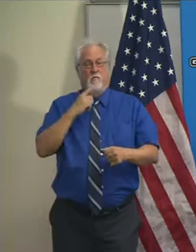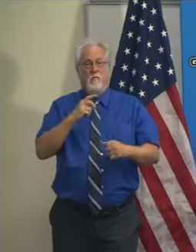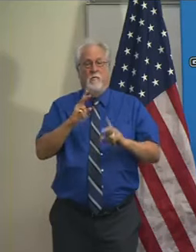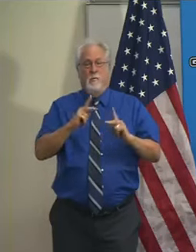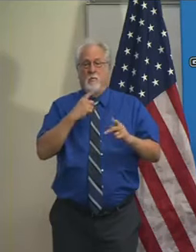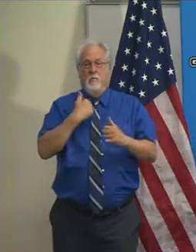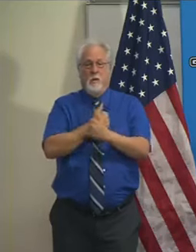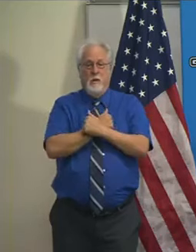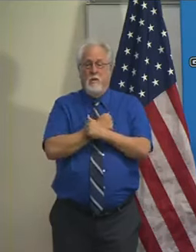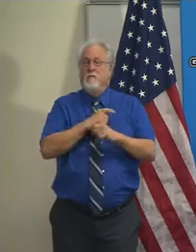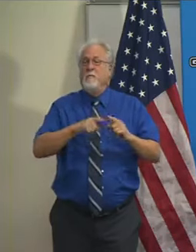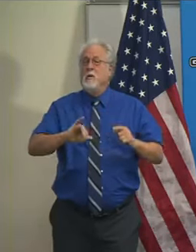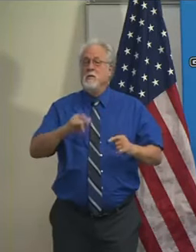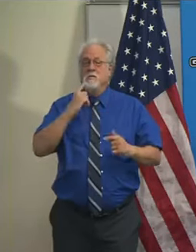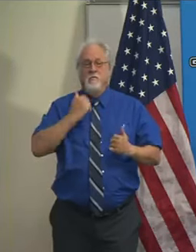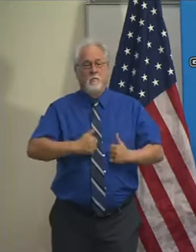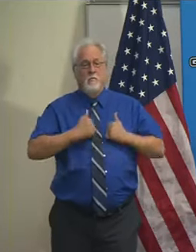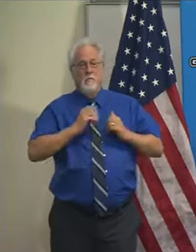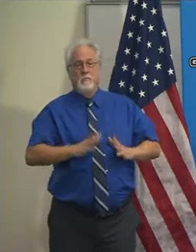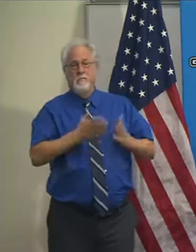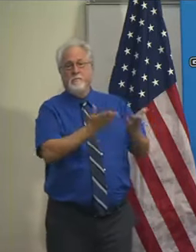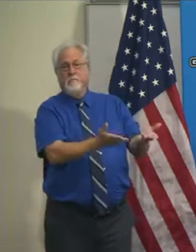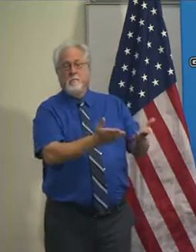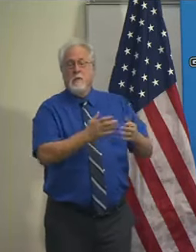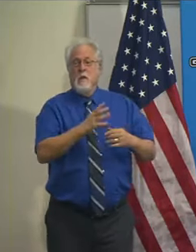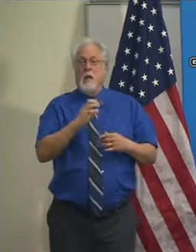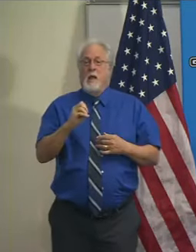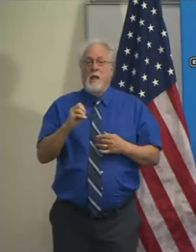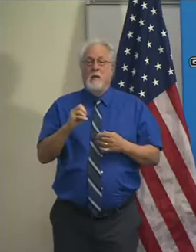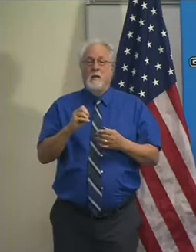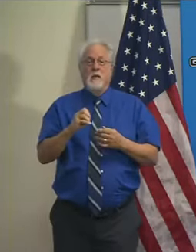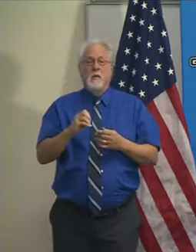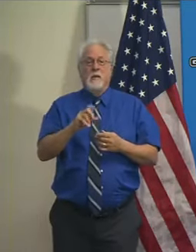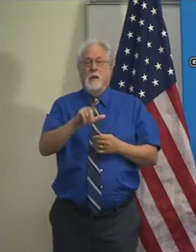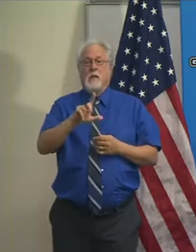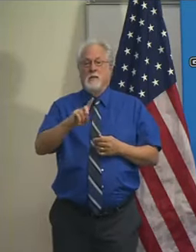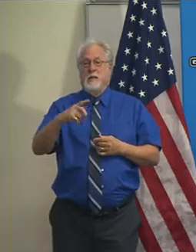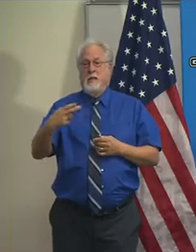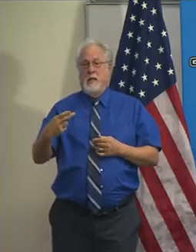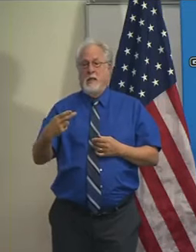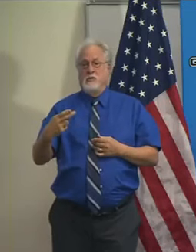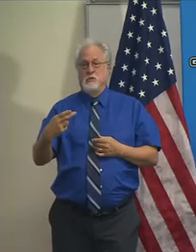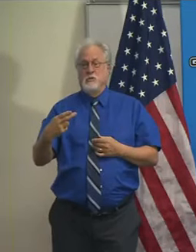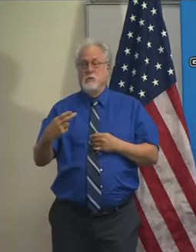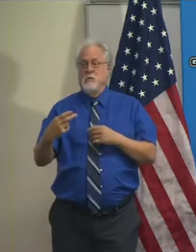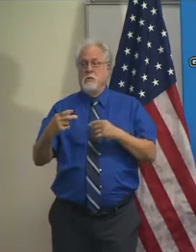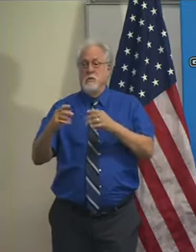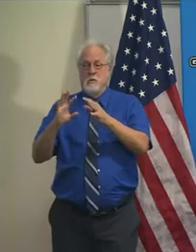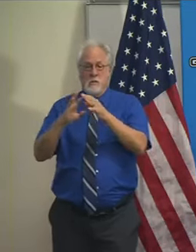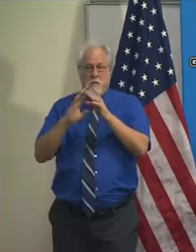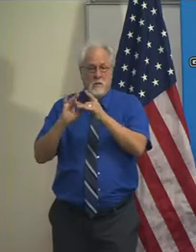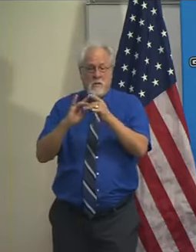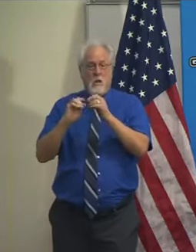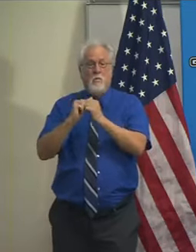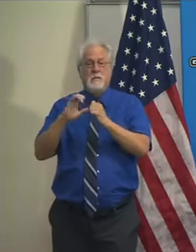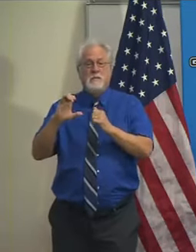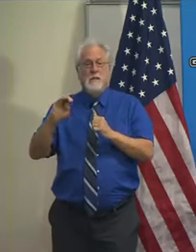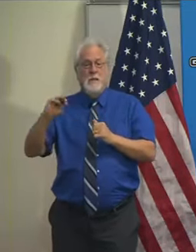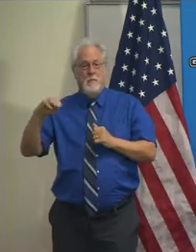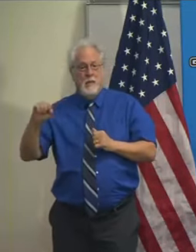ones, but also for the residents, and so LDH in consultation with CMS and